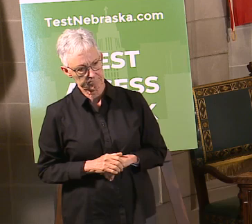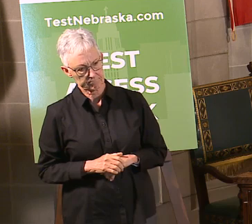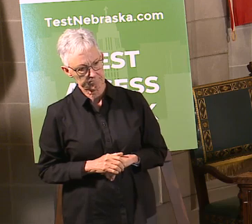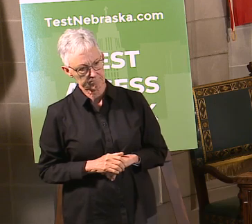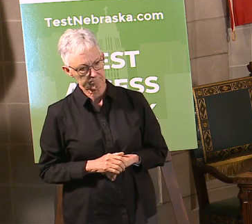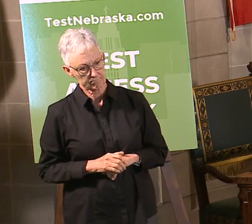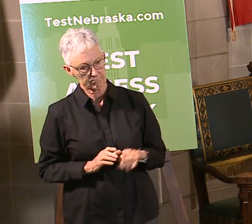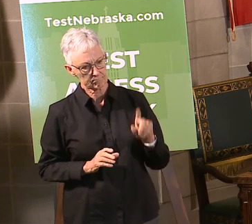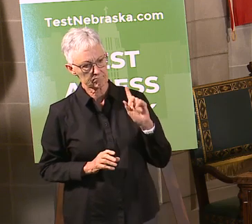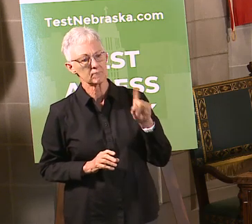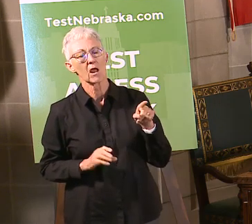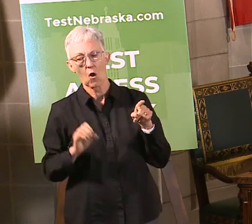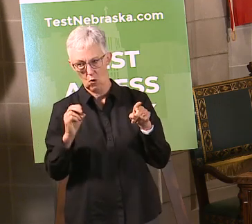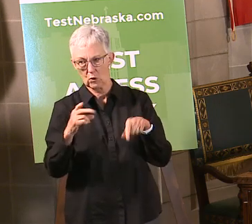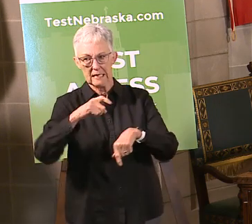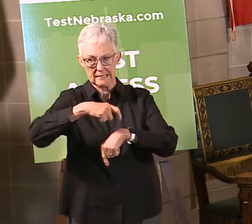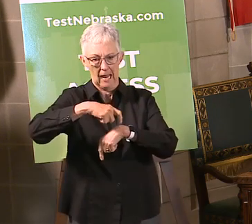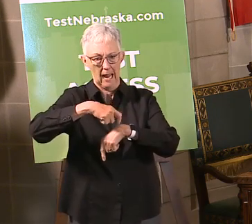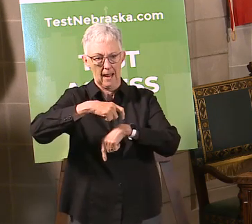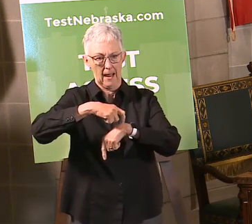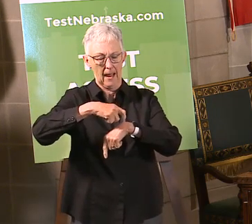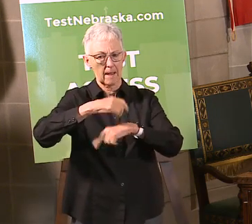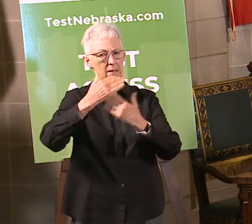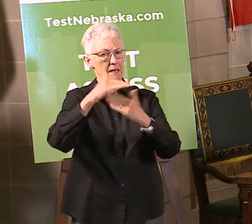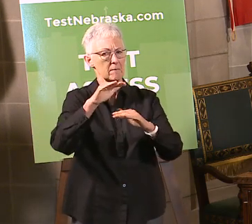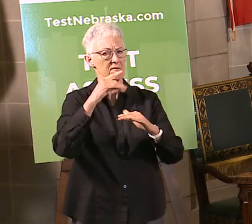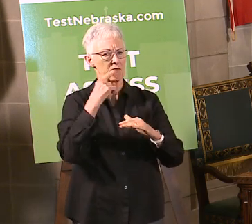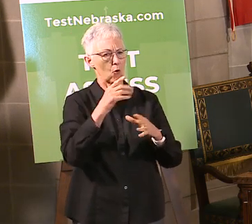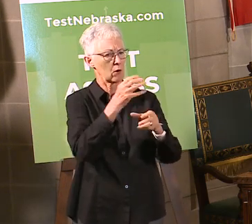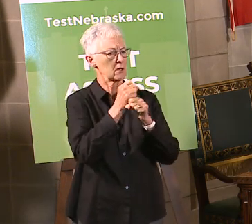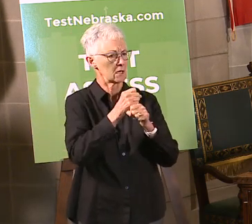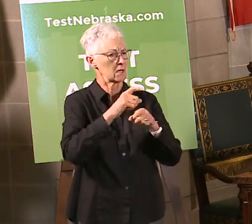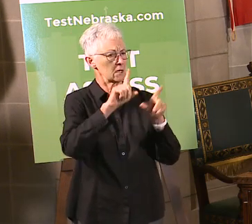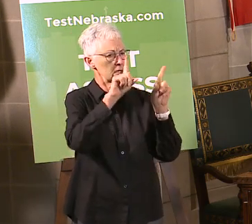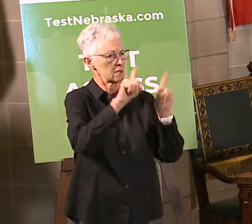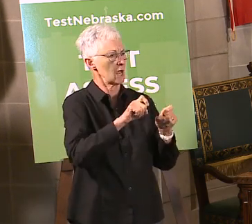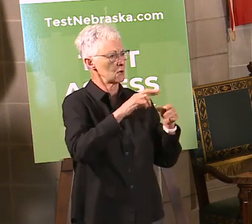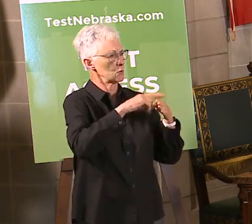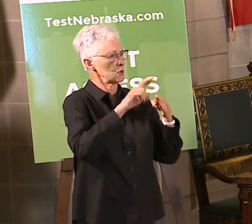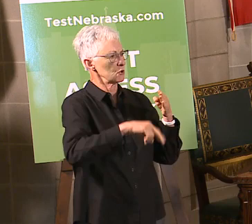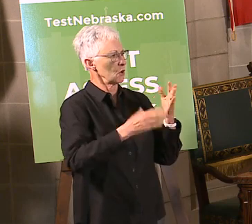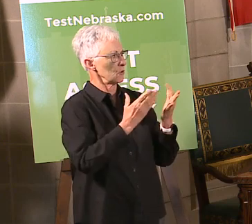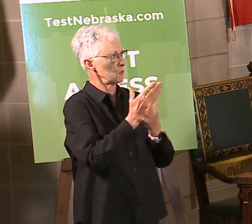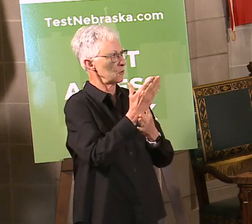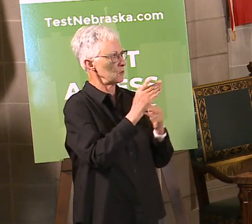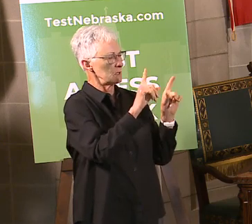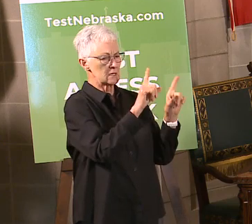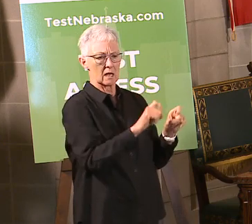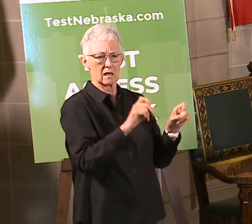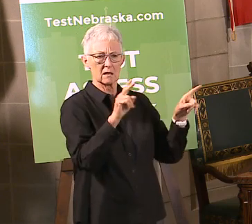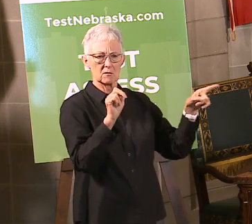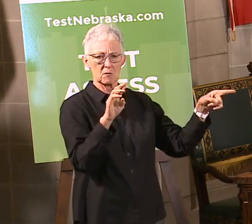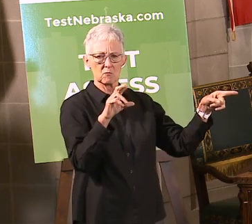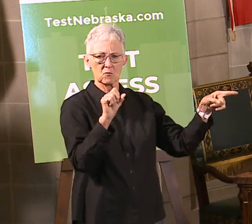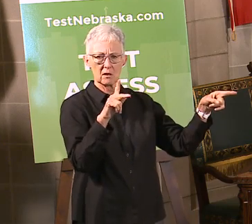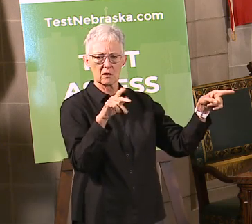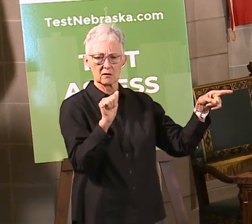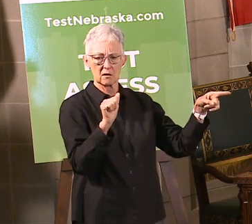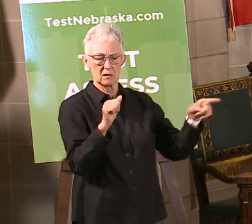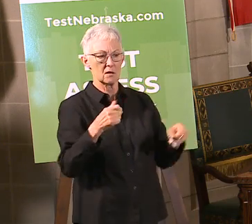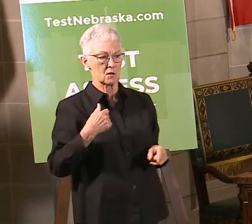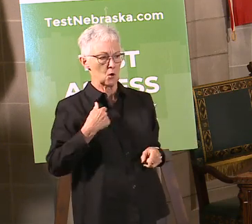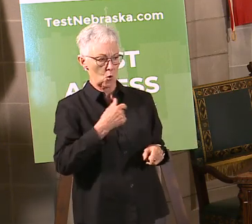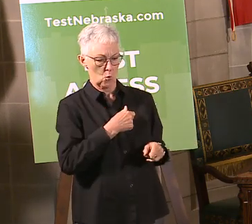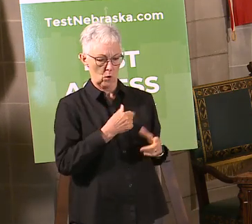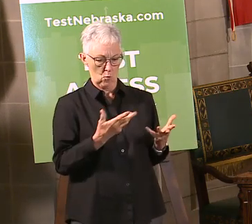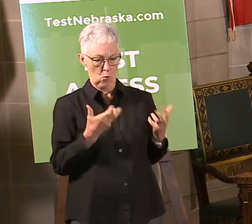you'll get tests back? Oh. It's in 72 hours. So, yeah, so the question was, I had set the expectation. We wanted to get these things turned around in 48 days. Now we're